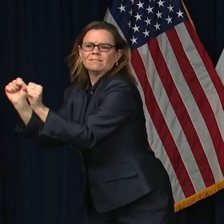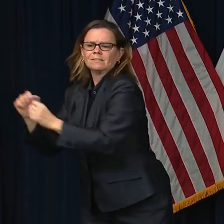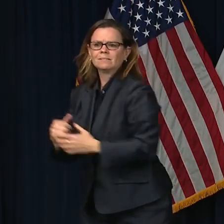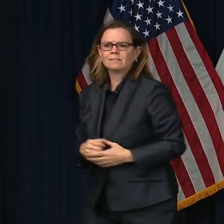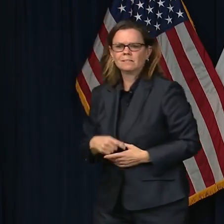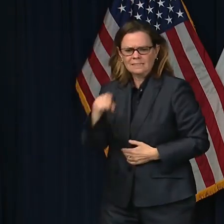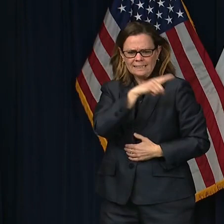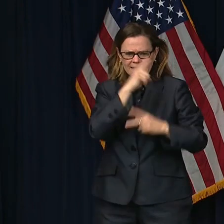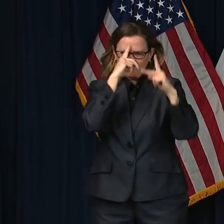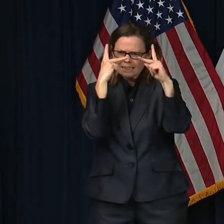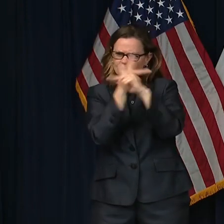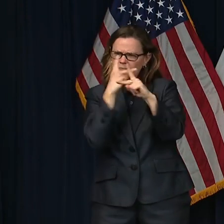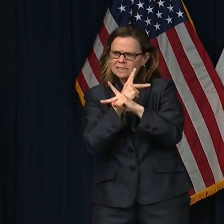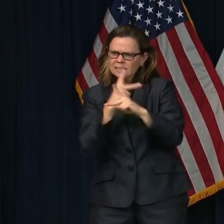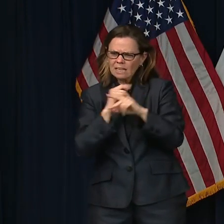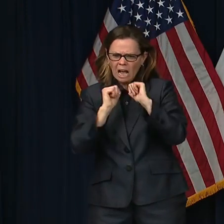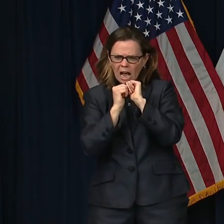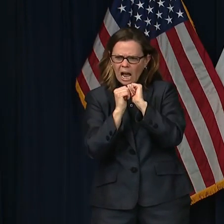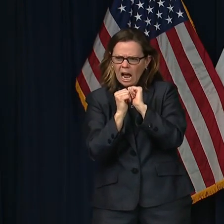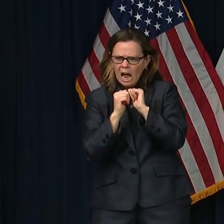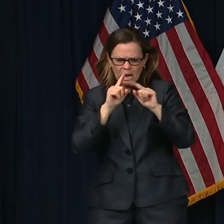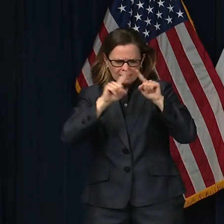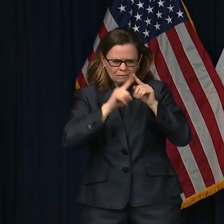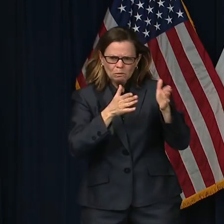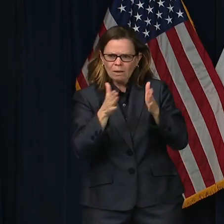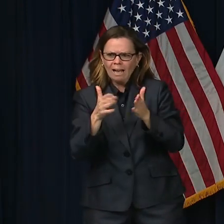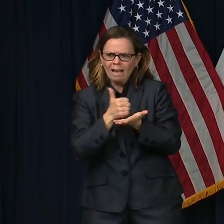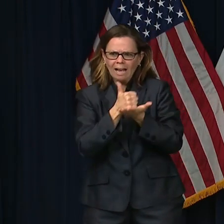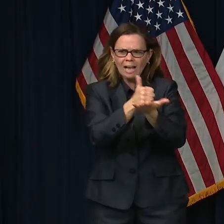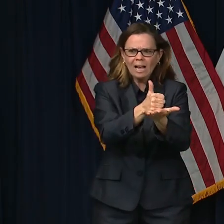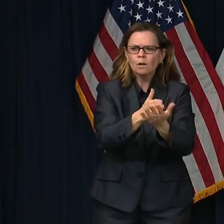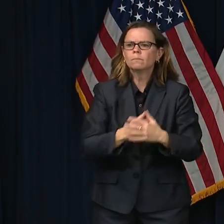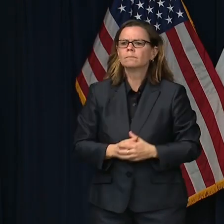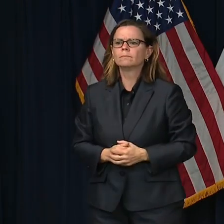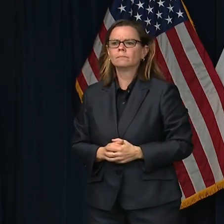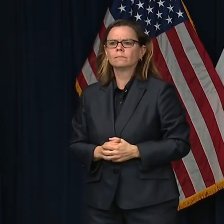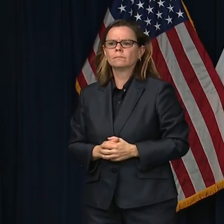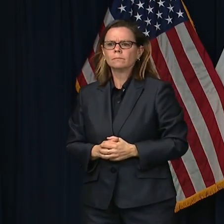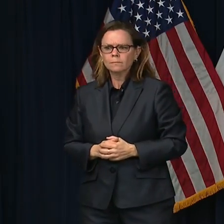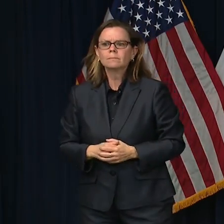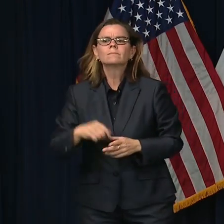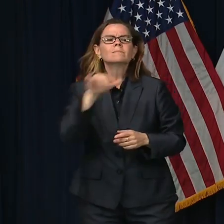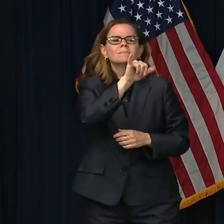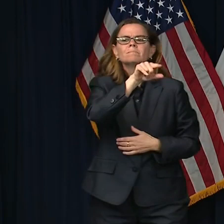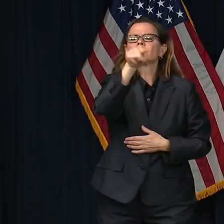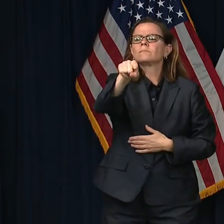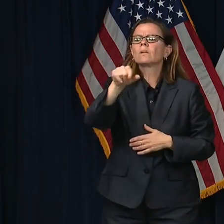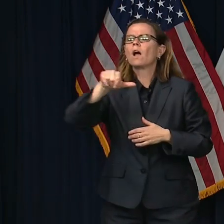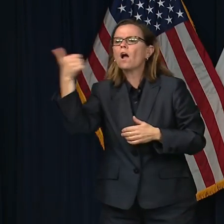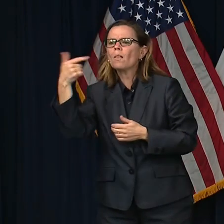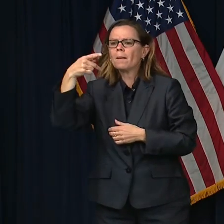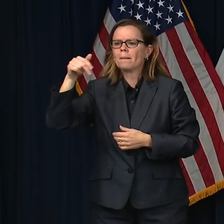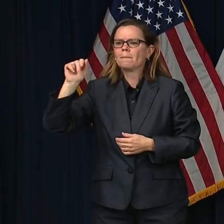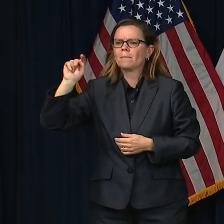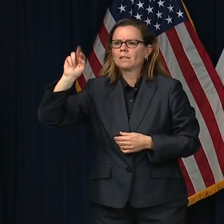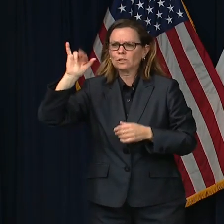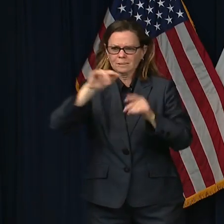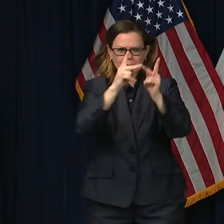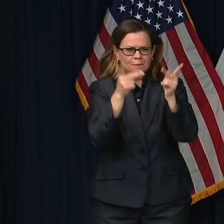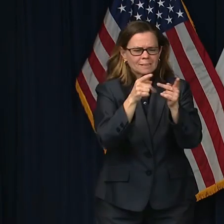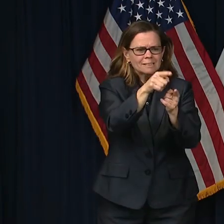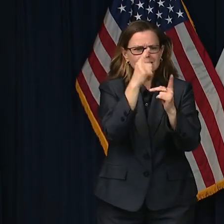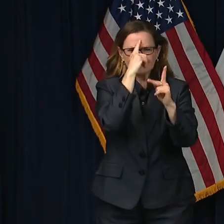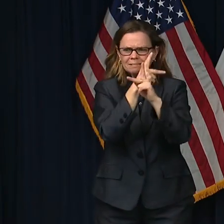Pantry, which serves food to people all across the city of Chicago, is serving 82% more individuals